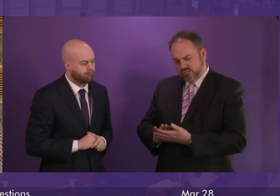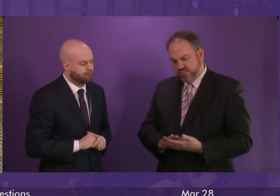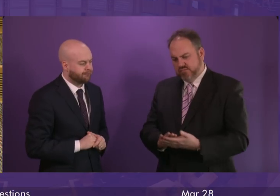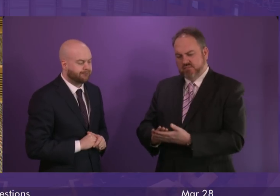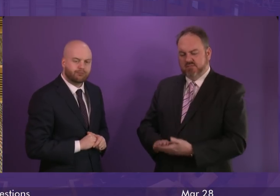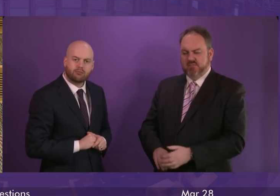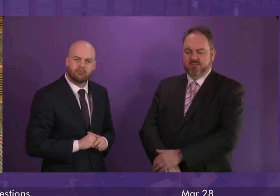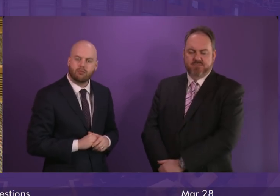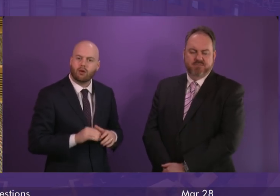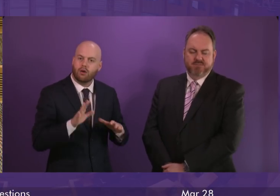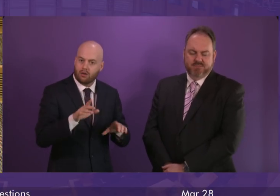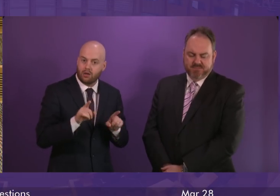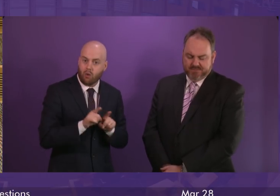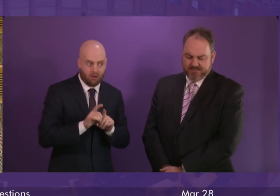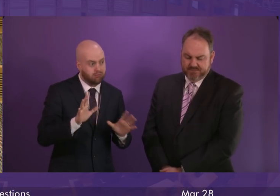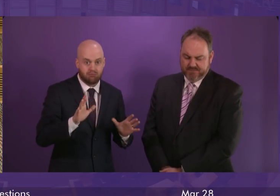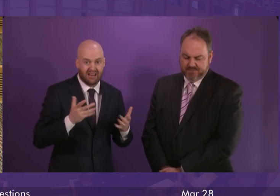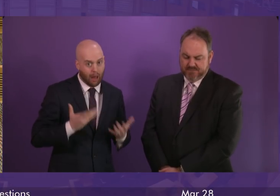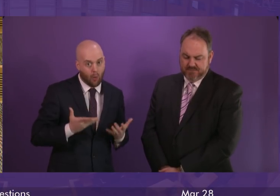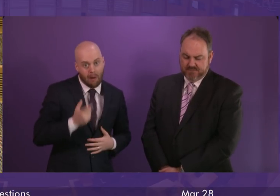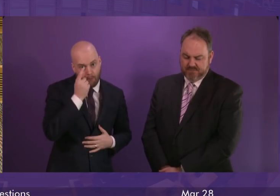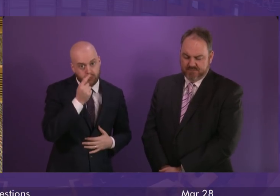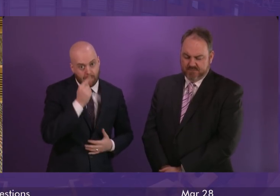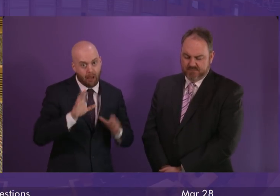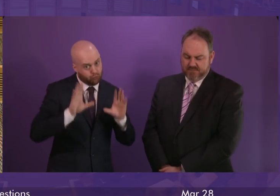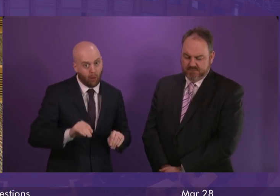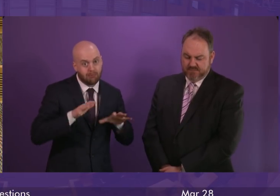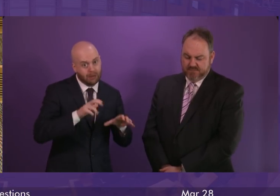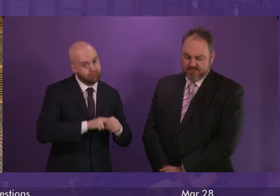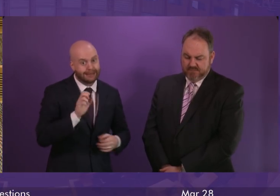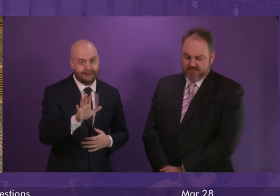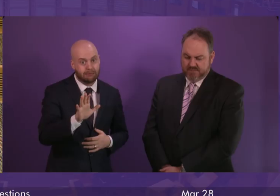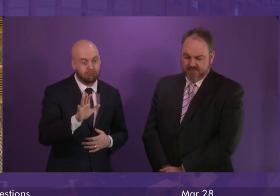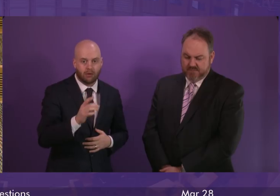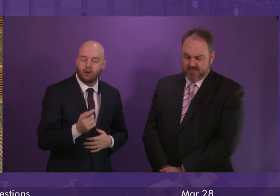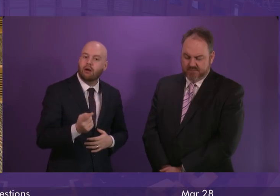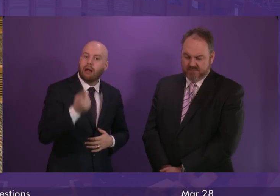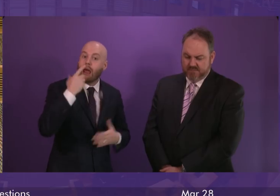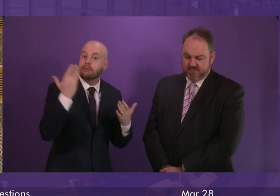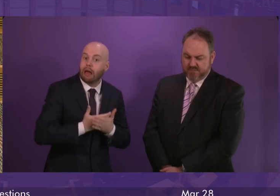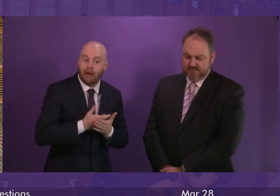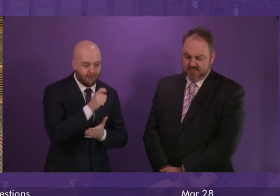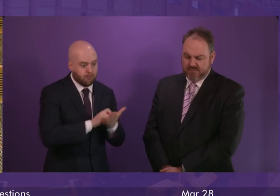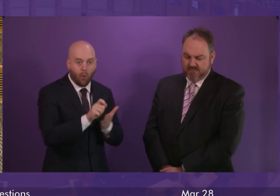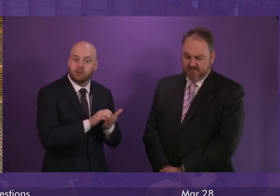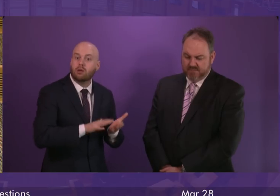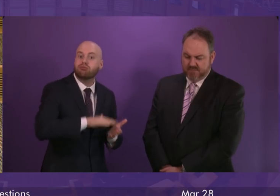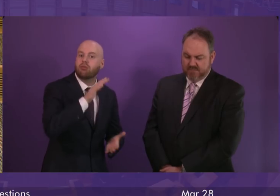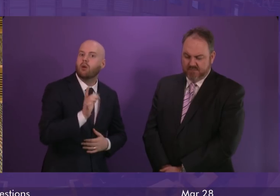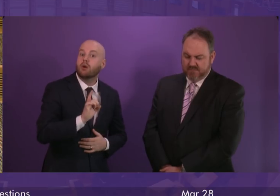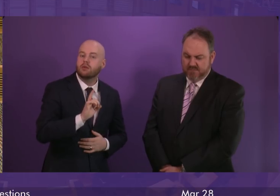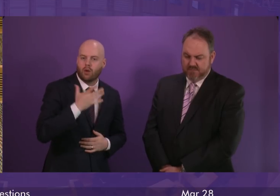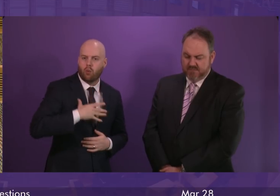moreover, that is now possible. Actually, the highest number of votes cast in the House of Commons last night was for the people's vote